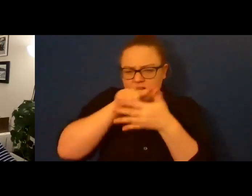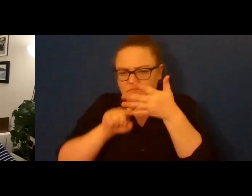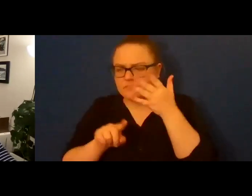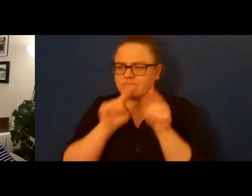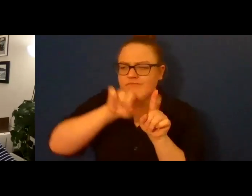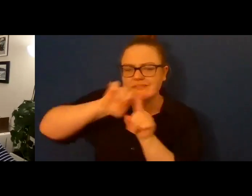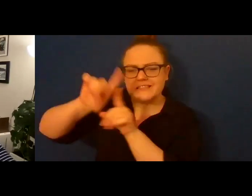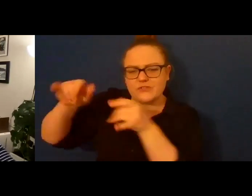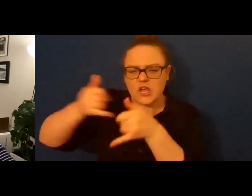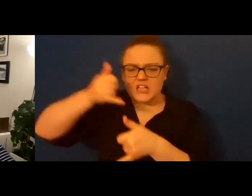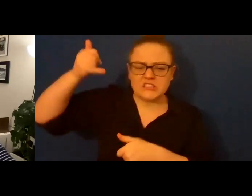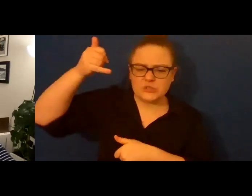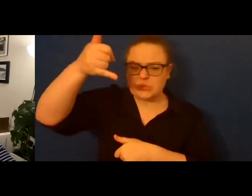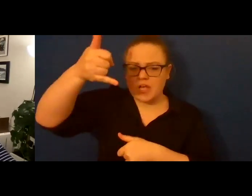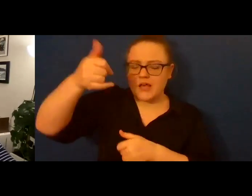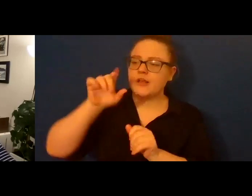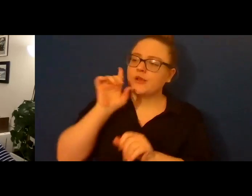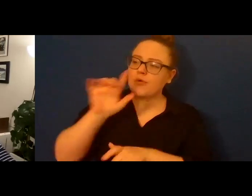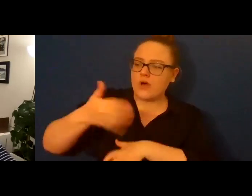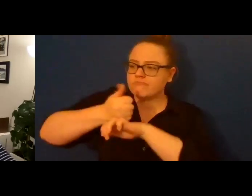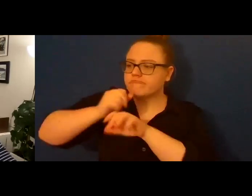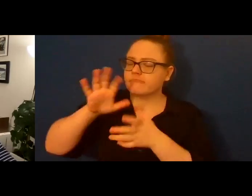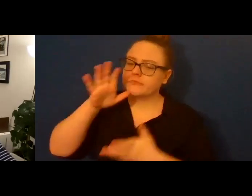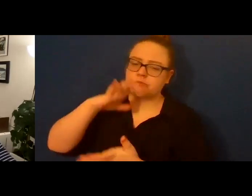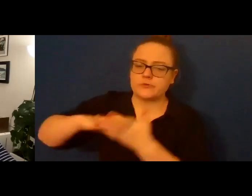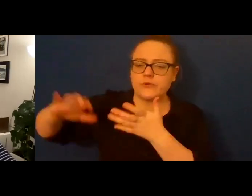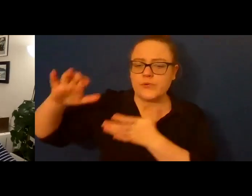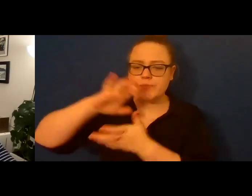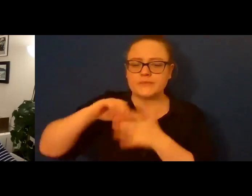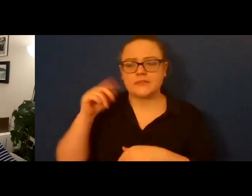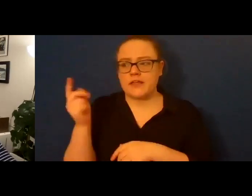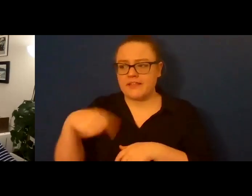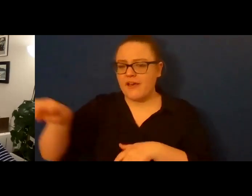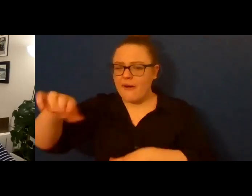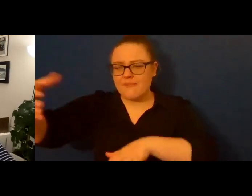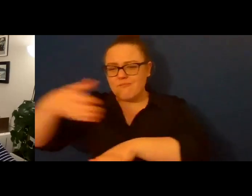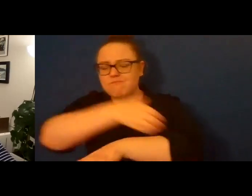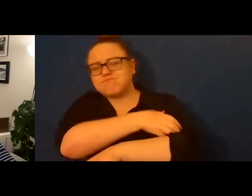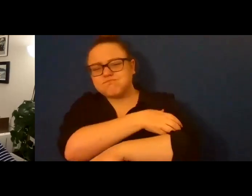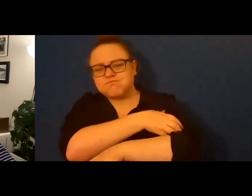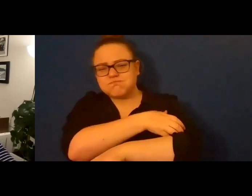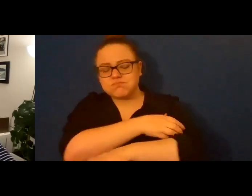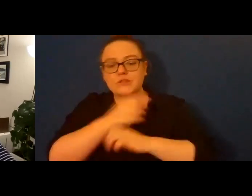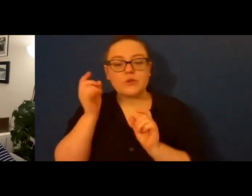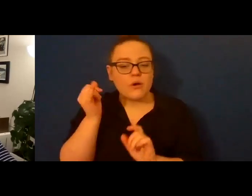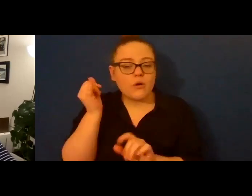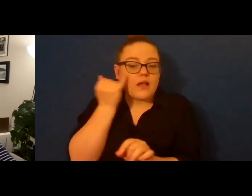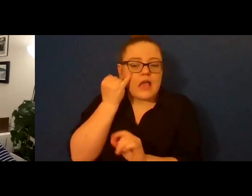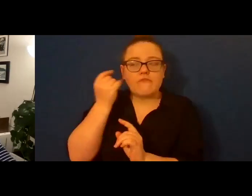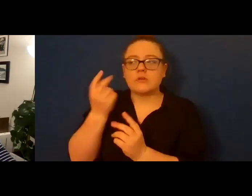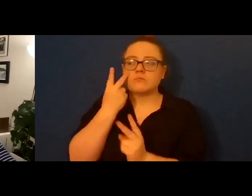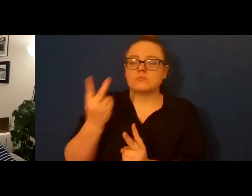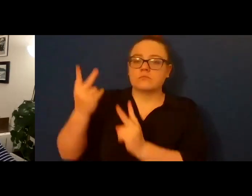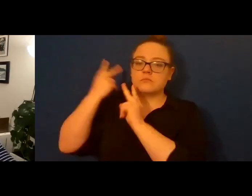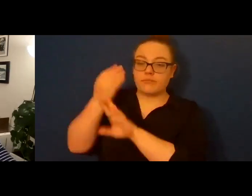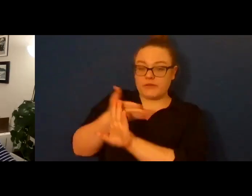earthquakes and sea storms, powerful beyond measure. Now, consider the Hecaton Hyres before all of that. Not as